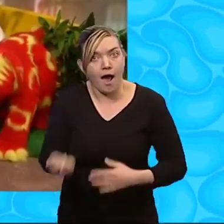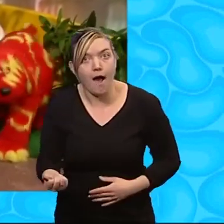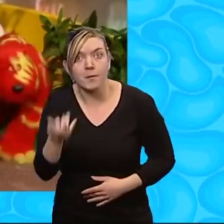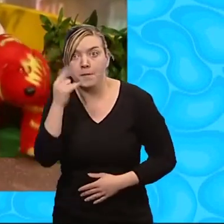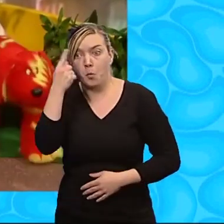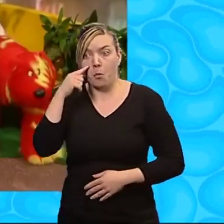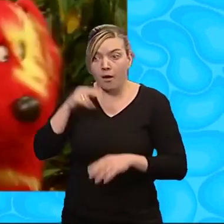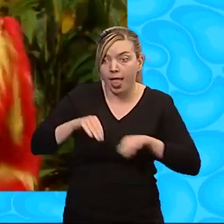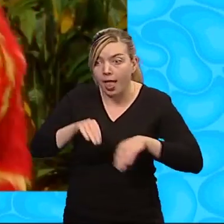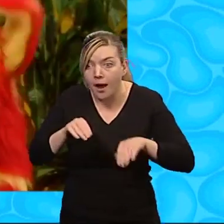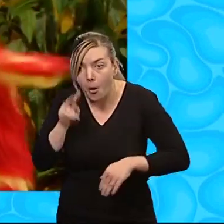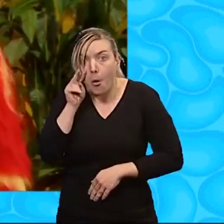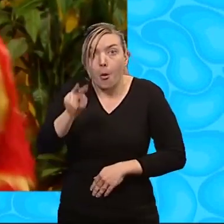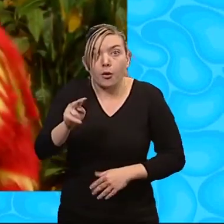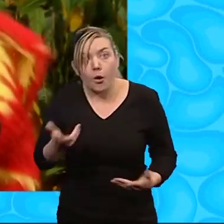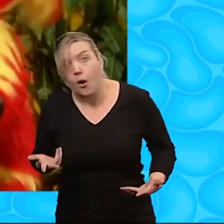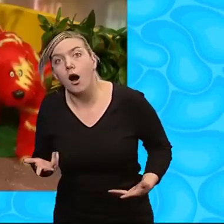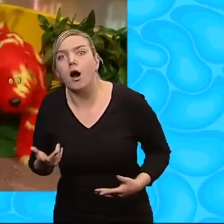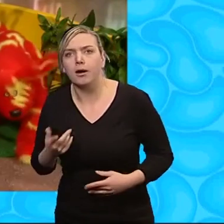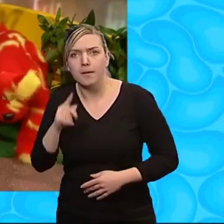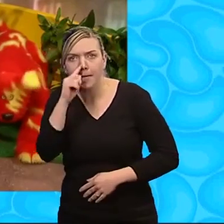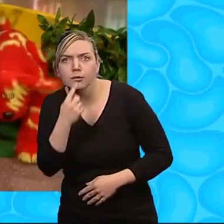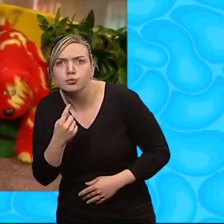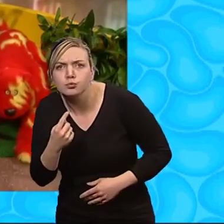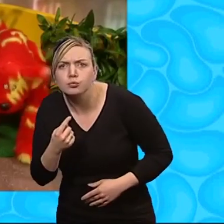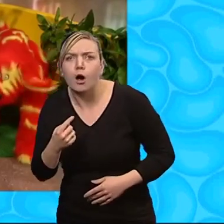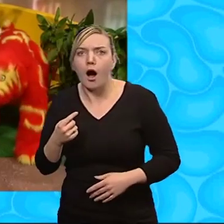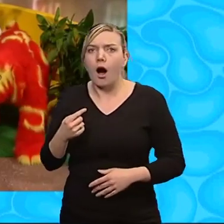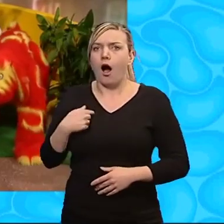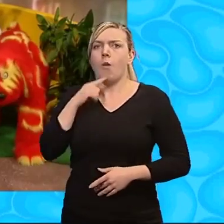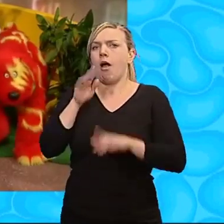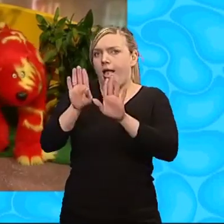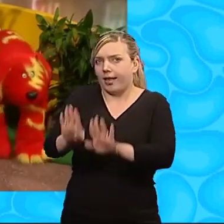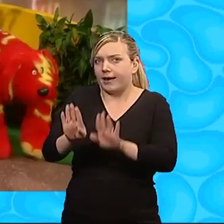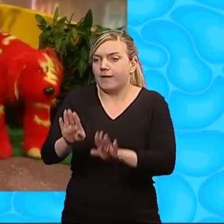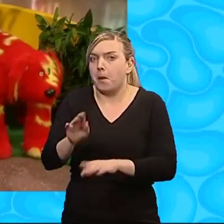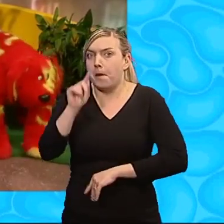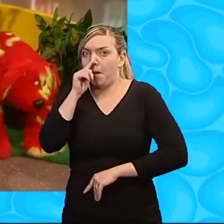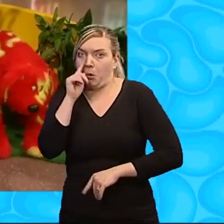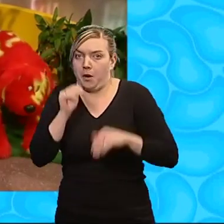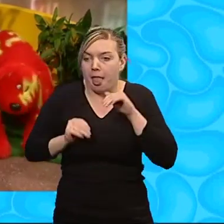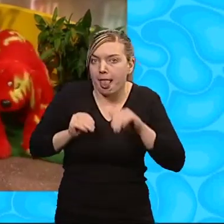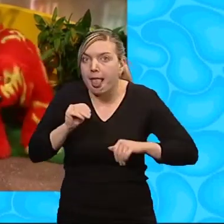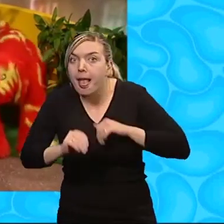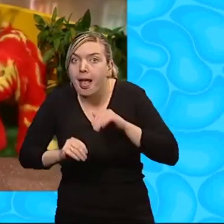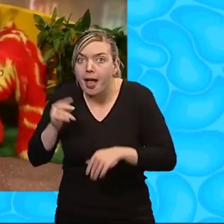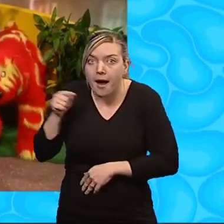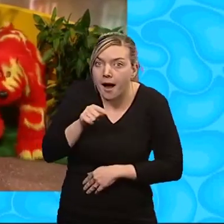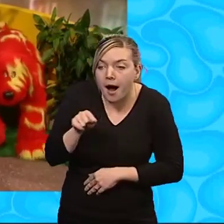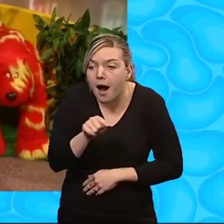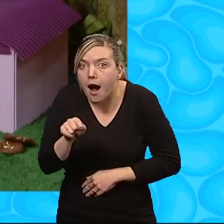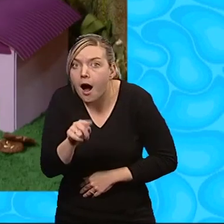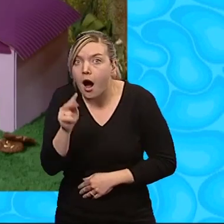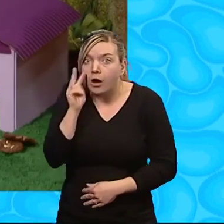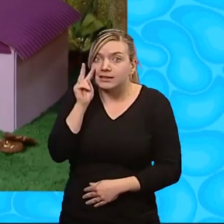might come in our garden! A mouse? Yeah, yeah! And if I leave this here, the little mouse will come creeping, creeping over the bushes,